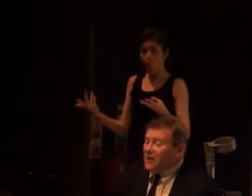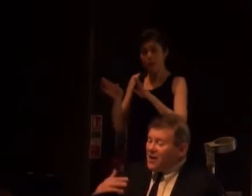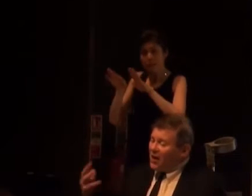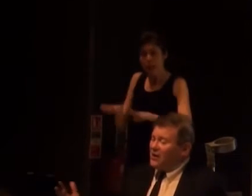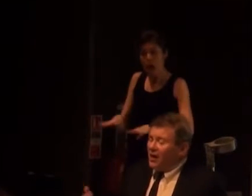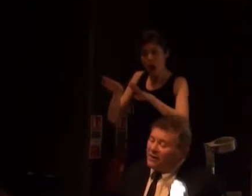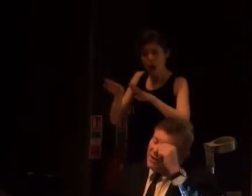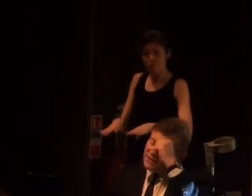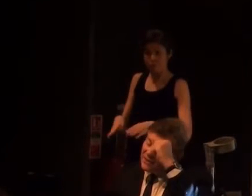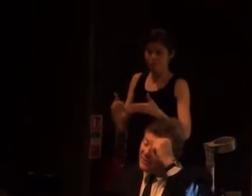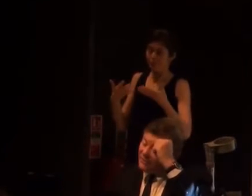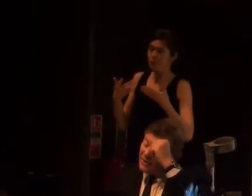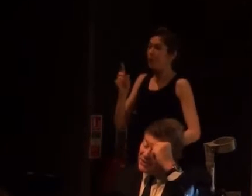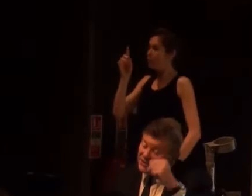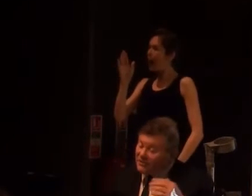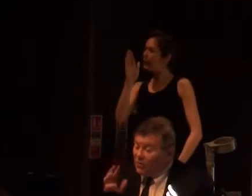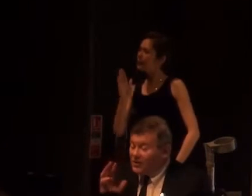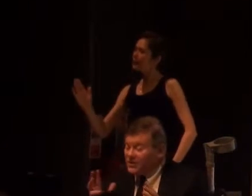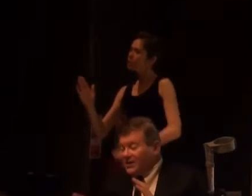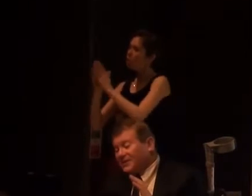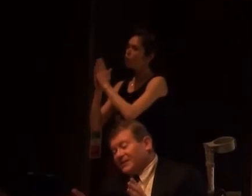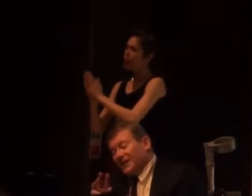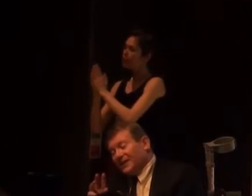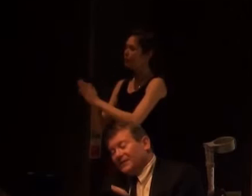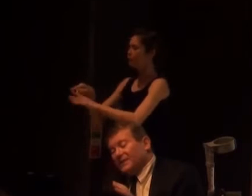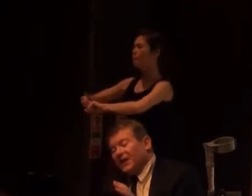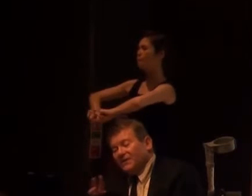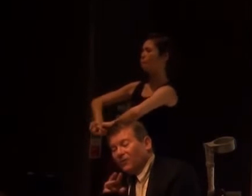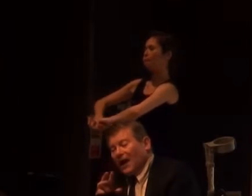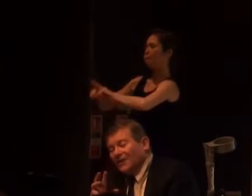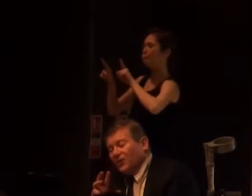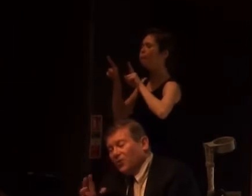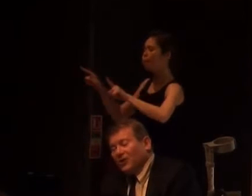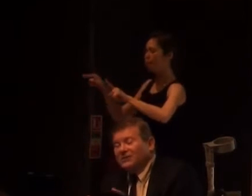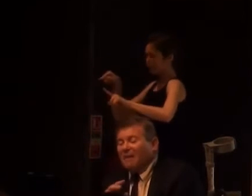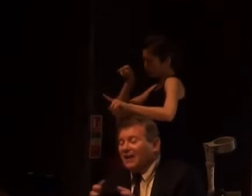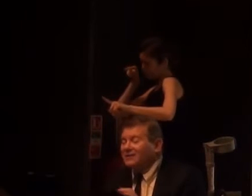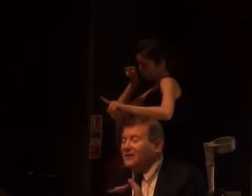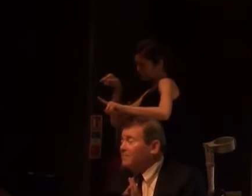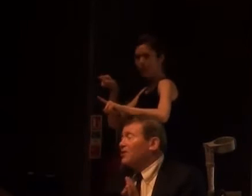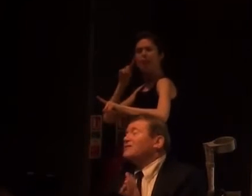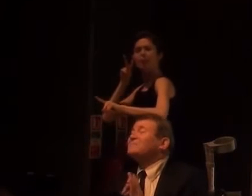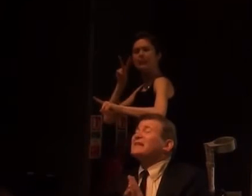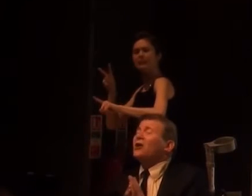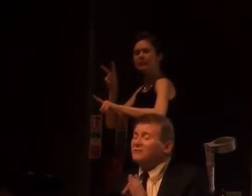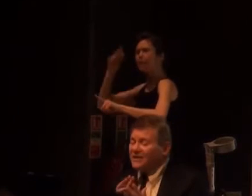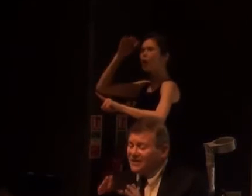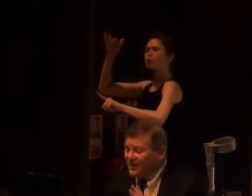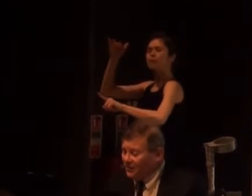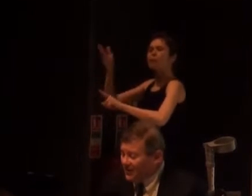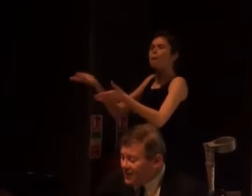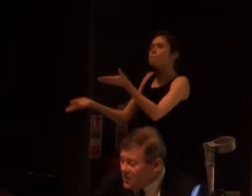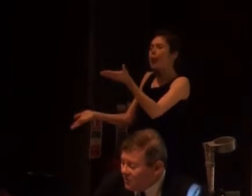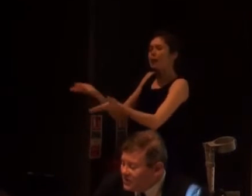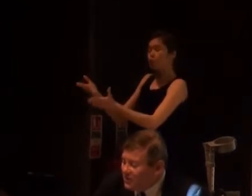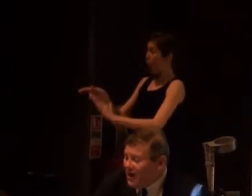Islam. Unlike Eastern religions, which tend to see the evil and the good as a balance that the person themselves has to